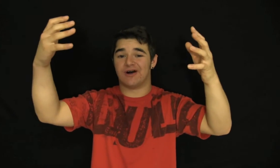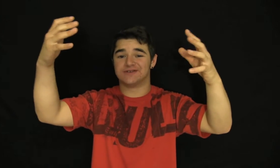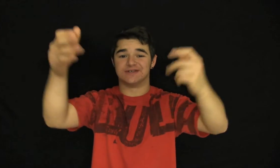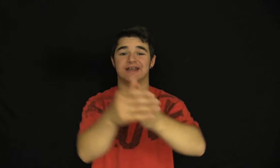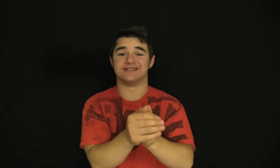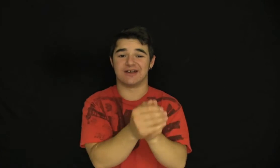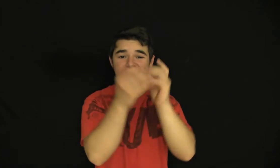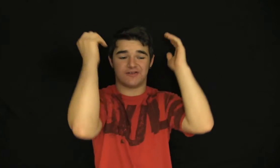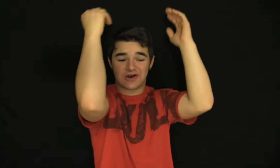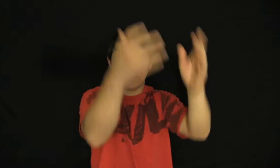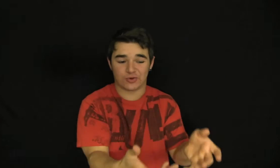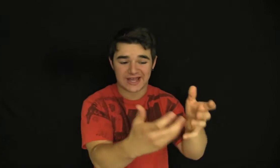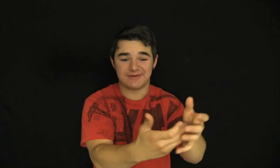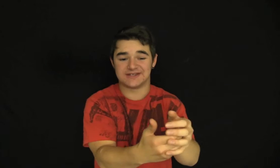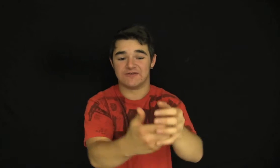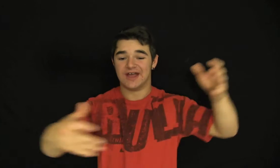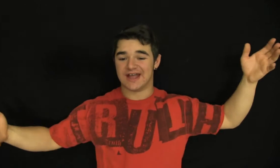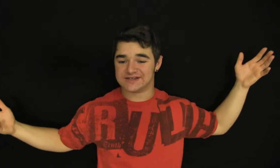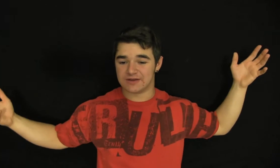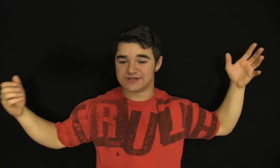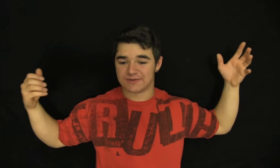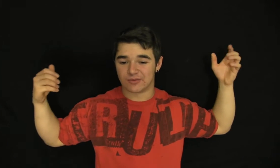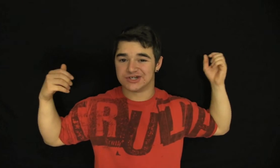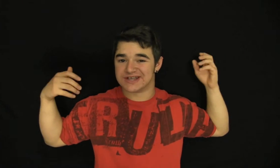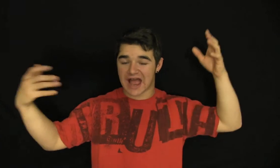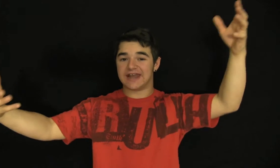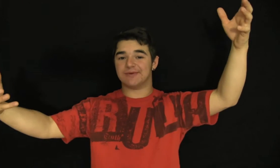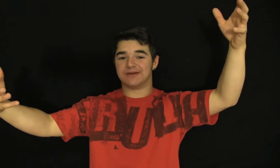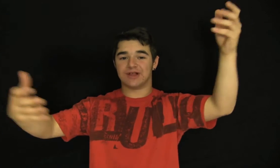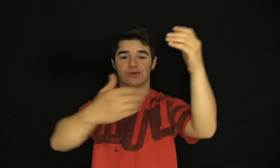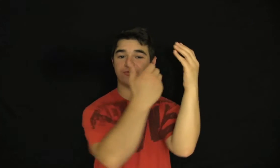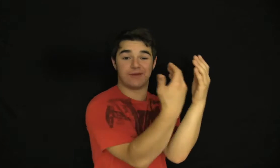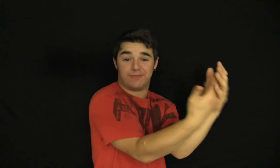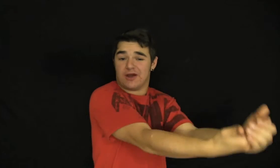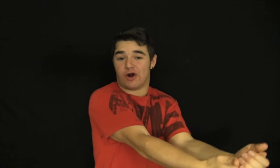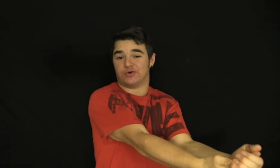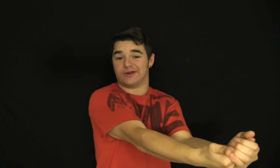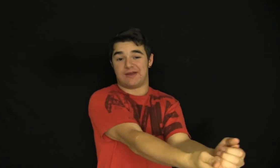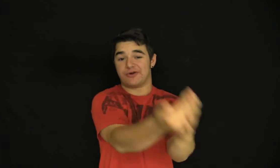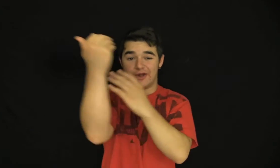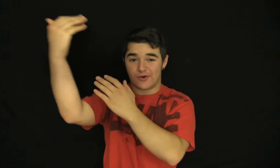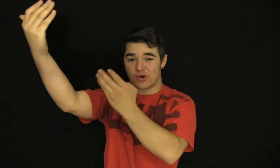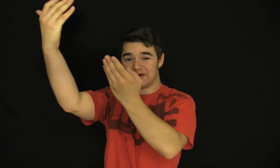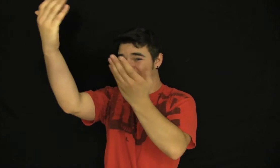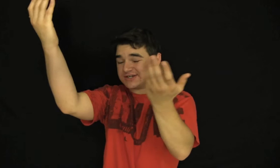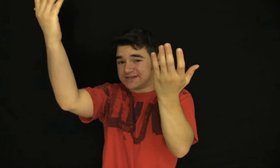consoles again. It's not going to be all this hardcore gaming stuff. It's going to be something where just anybody can play, whether they be a hardcore gamer or if they just